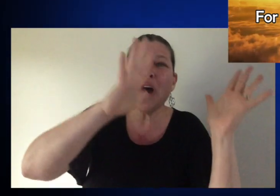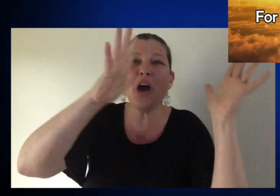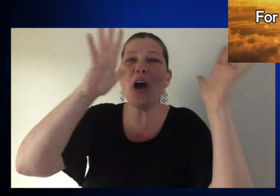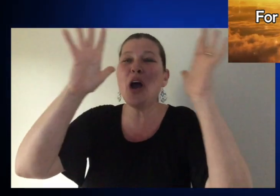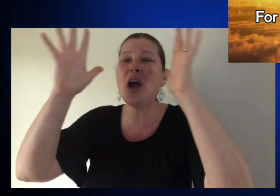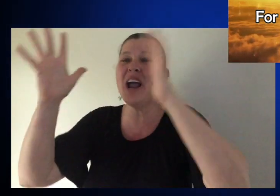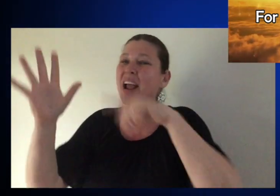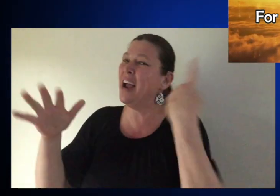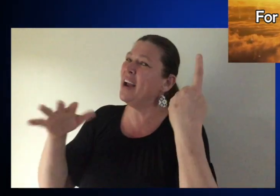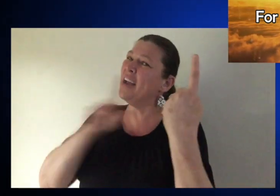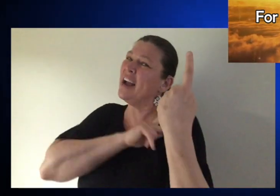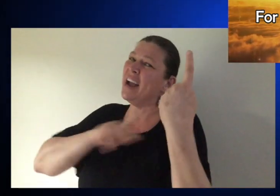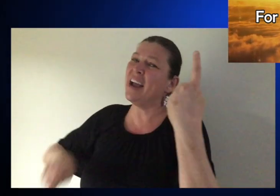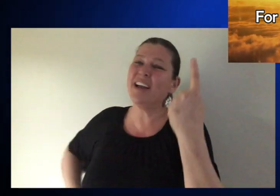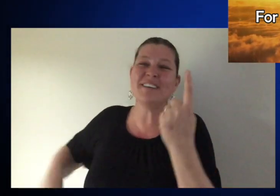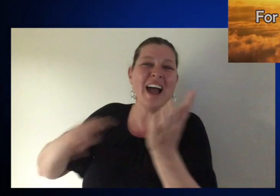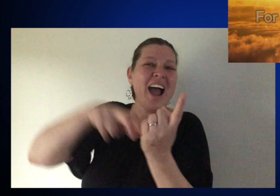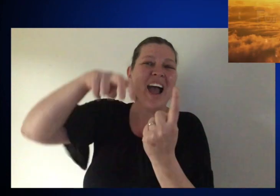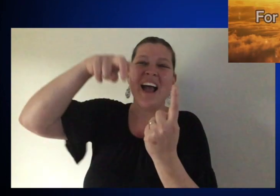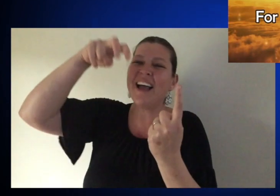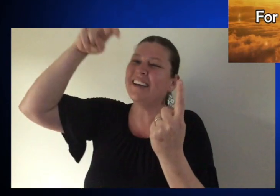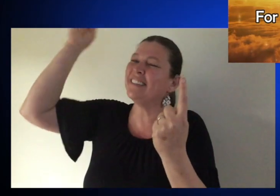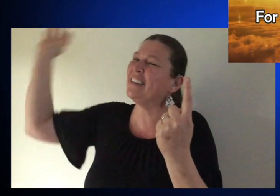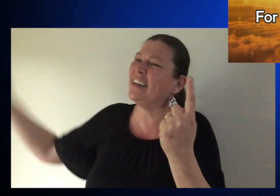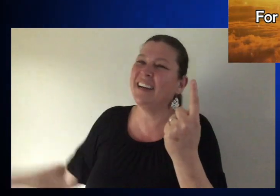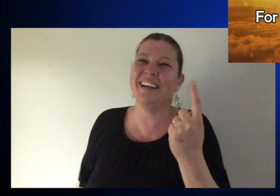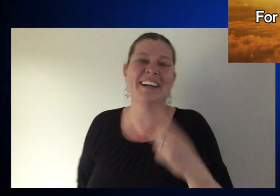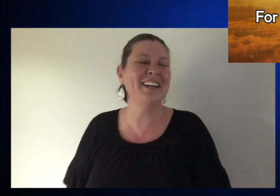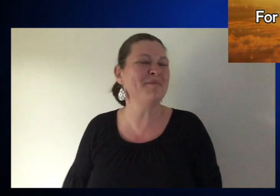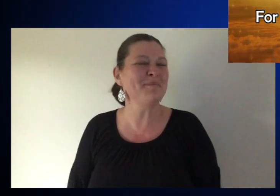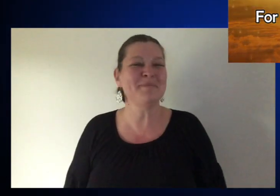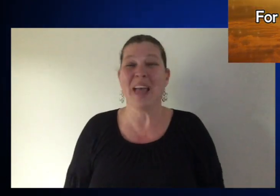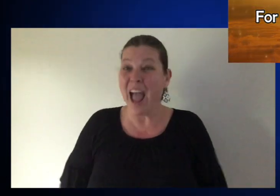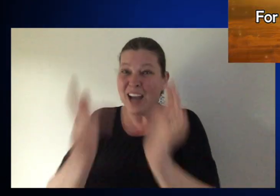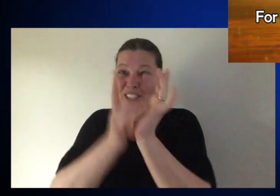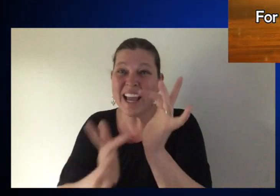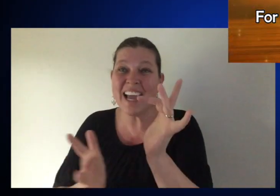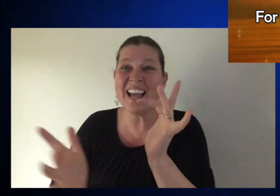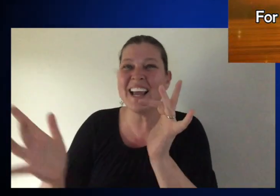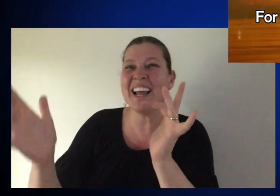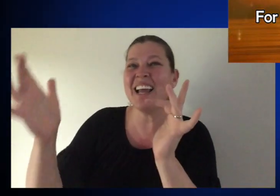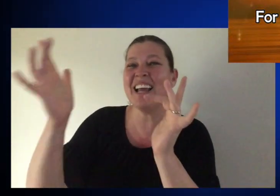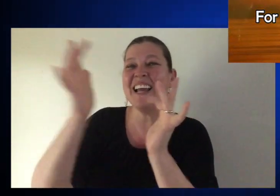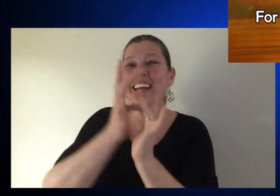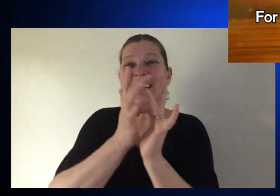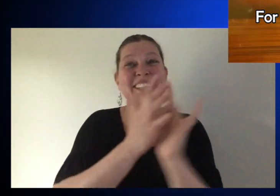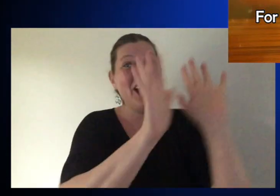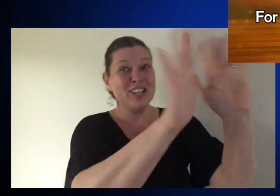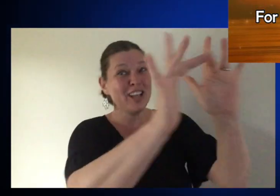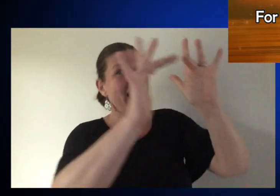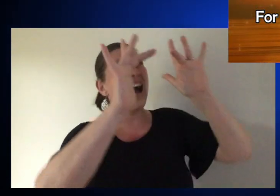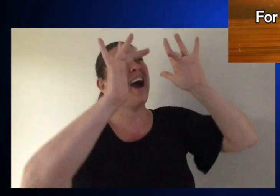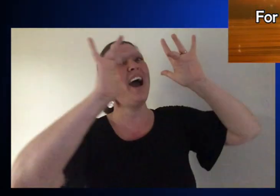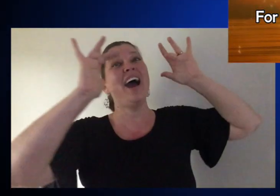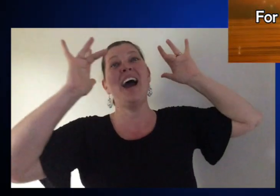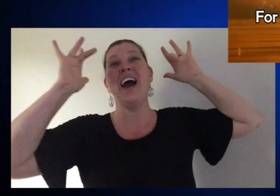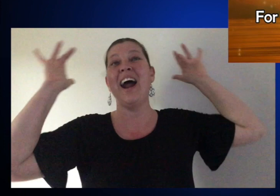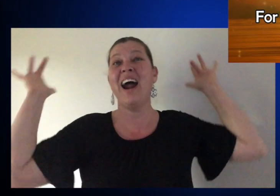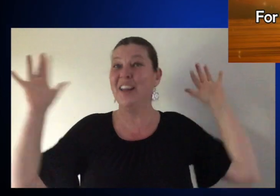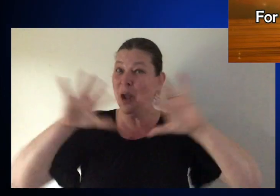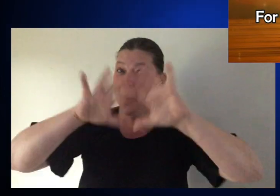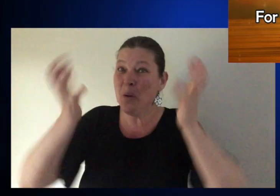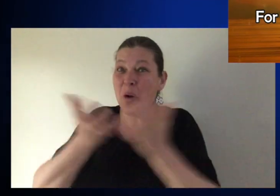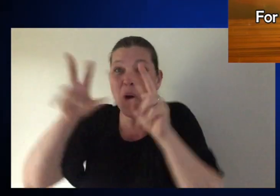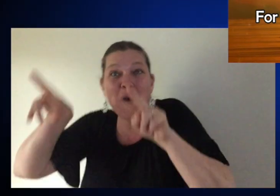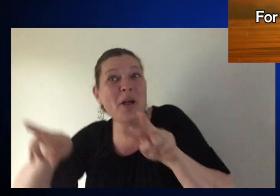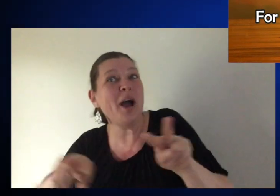of the risen King Jesus, shining light and let the whole